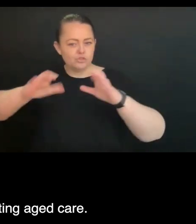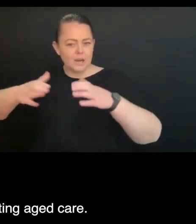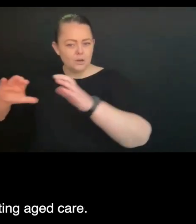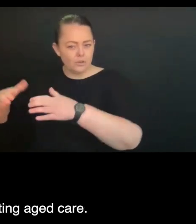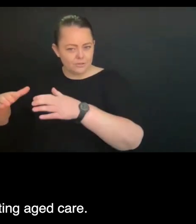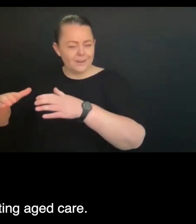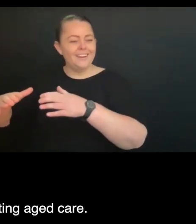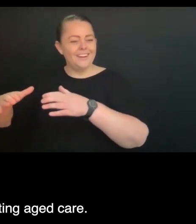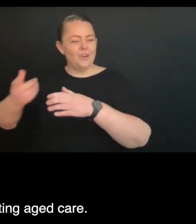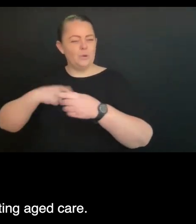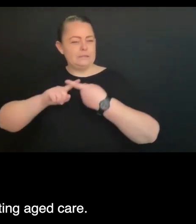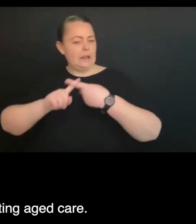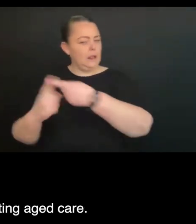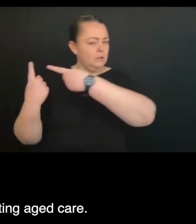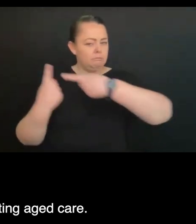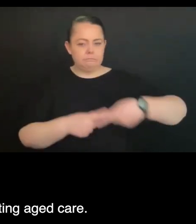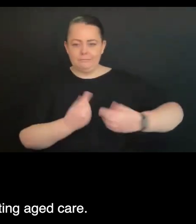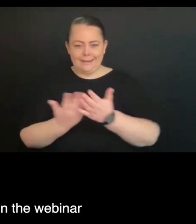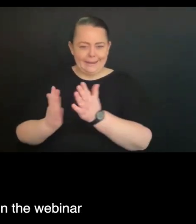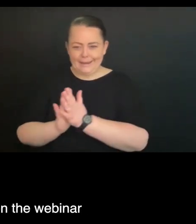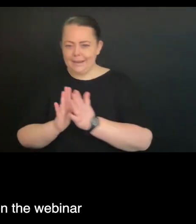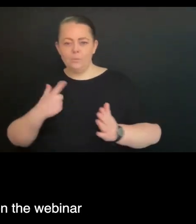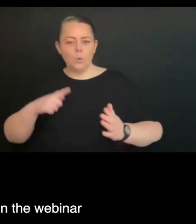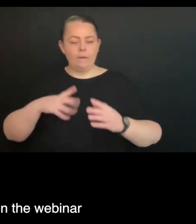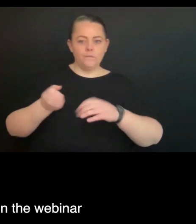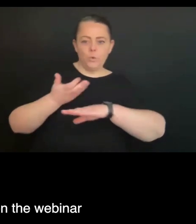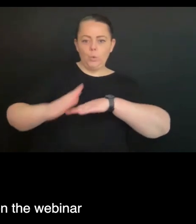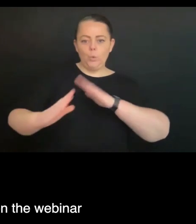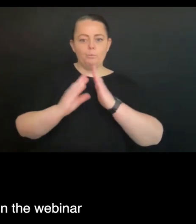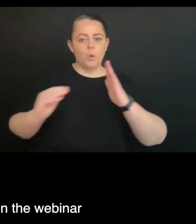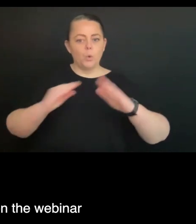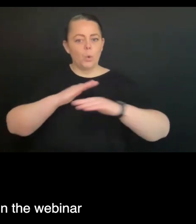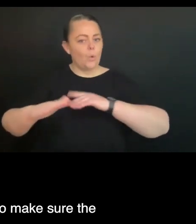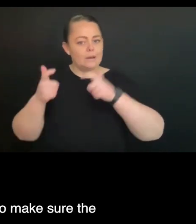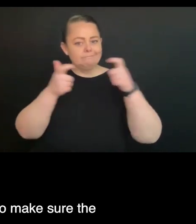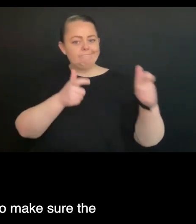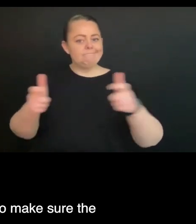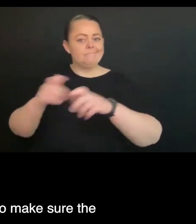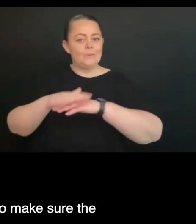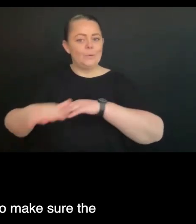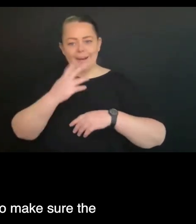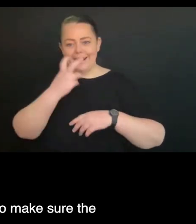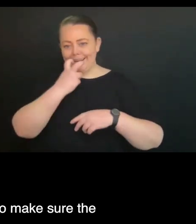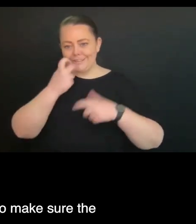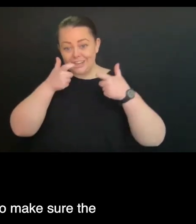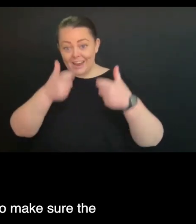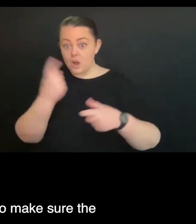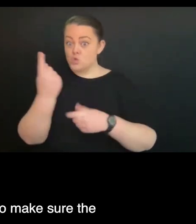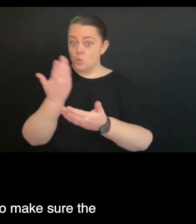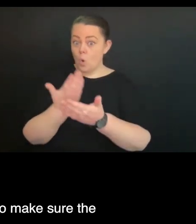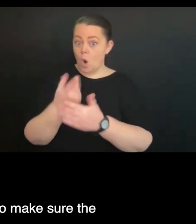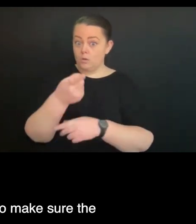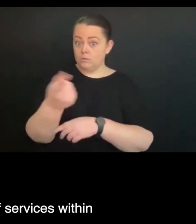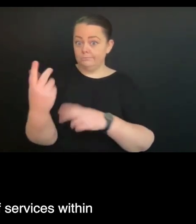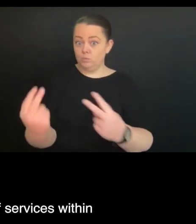the new model for regulating aged care. So I really encourage people on the webinar today to engage in that process to